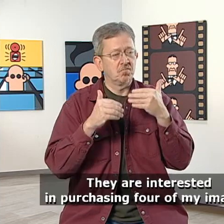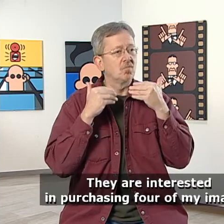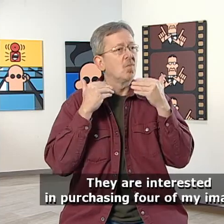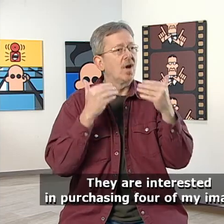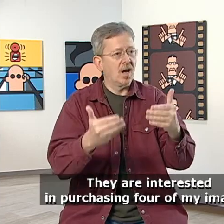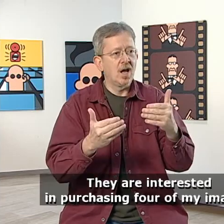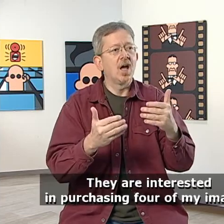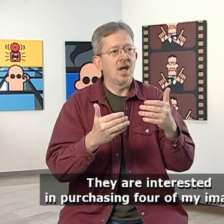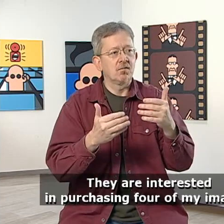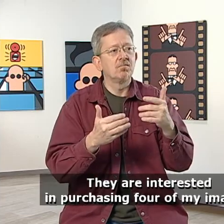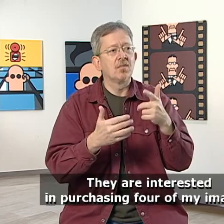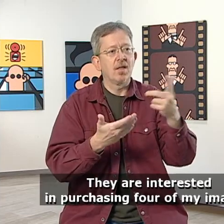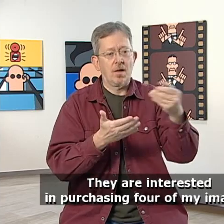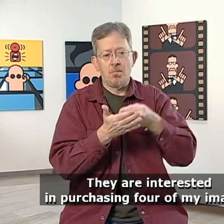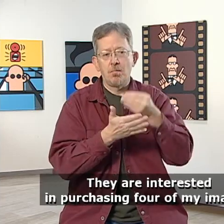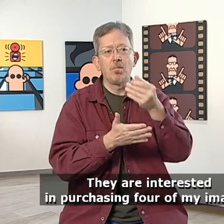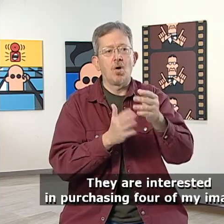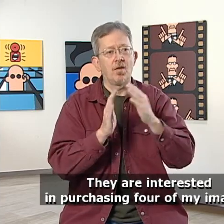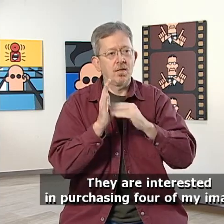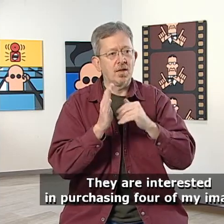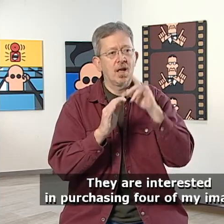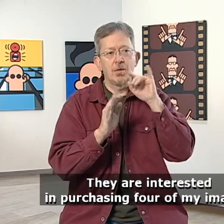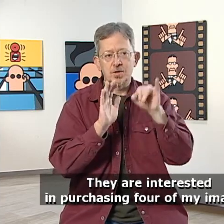They are interested in purchasing four of my images.